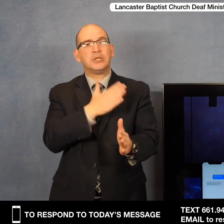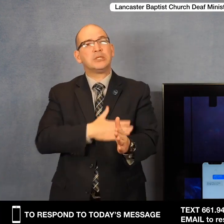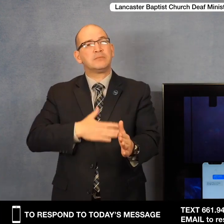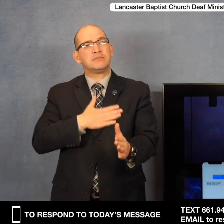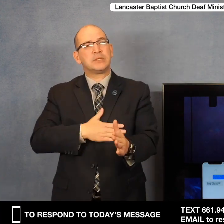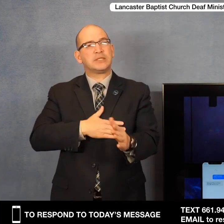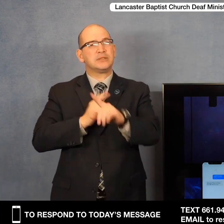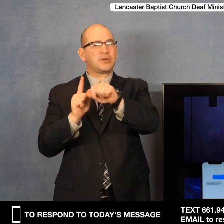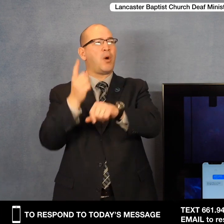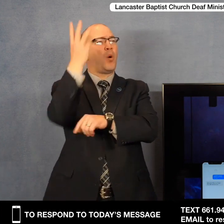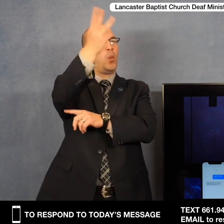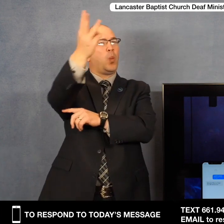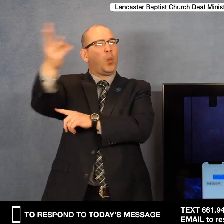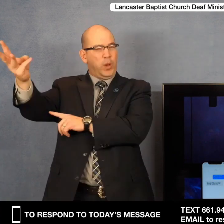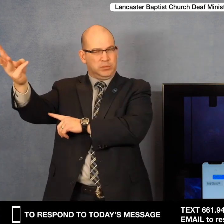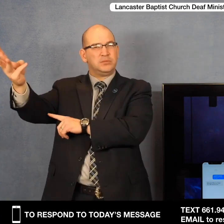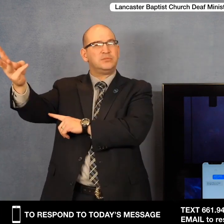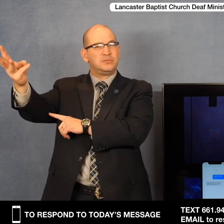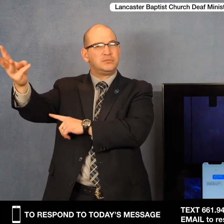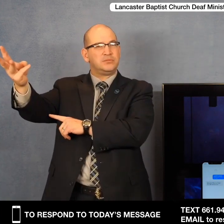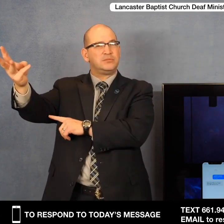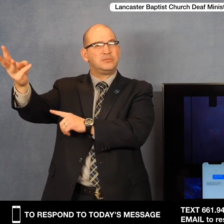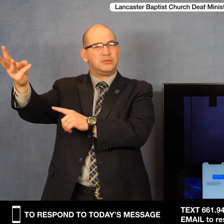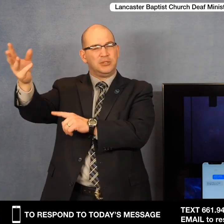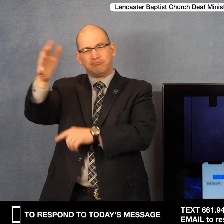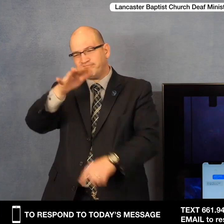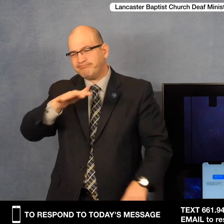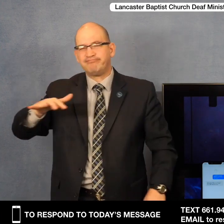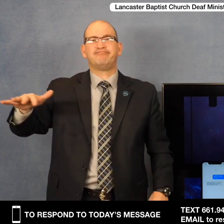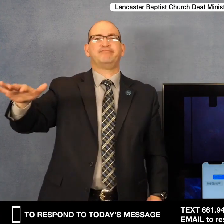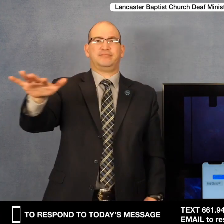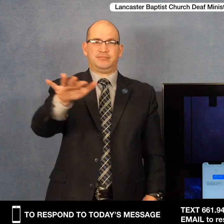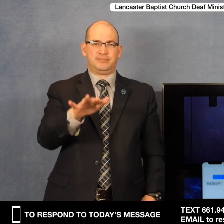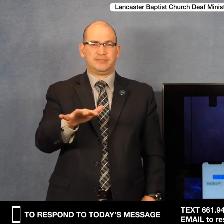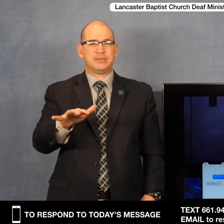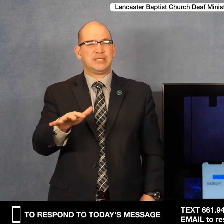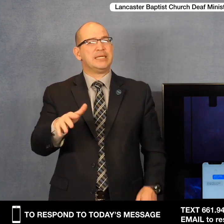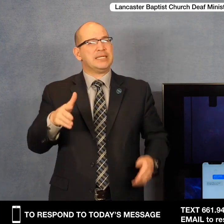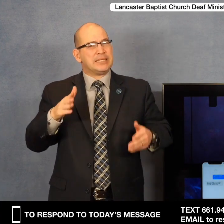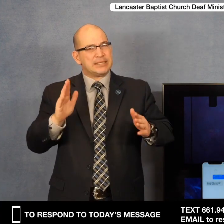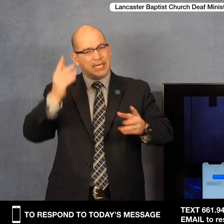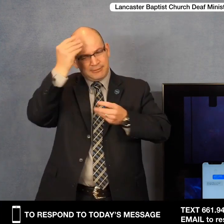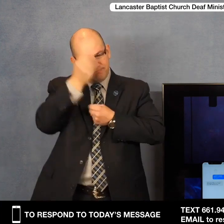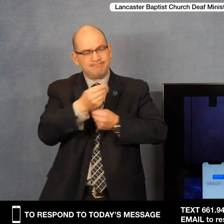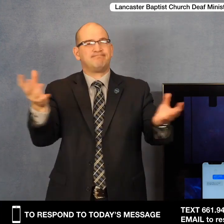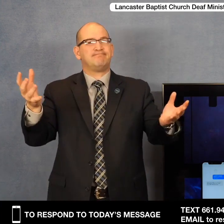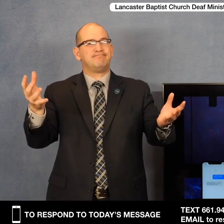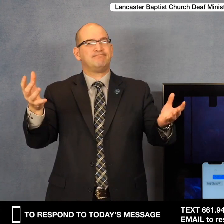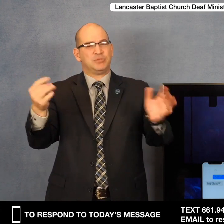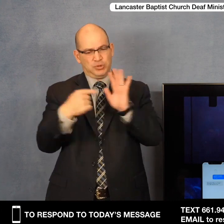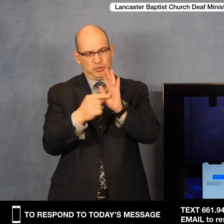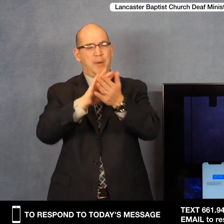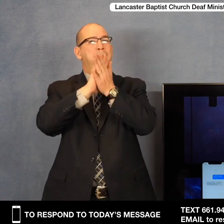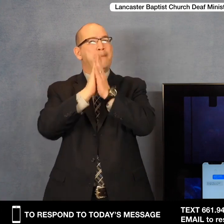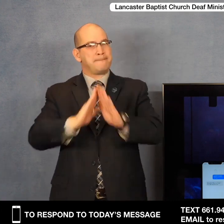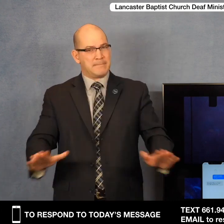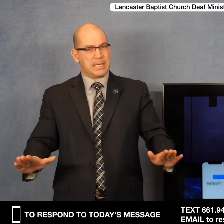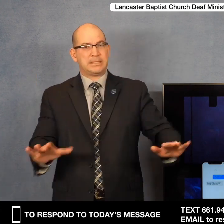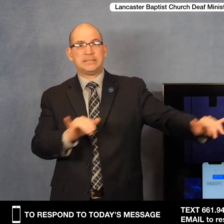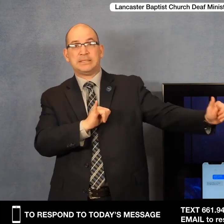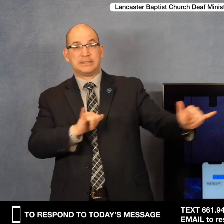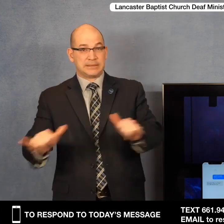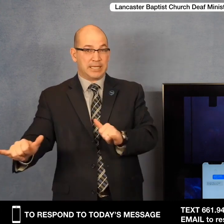the news of deliverance this week with those all around us. Let's have that peace like Mary